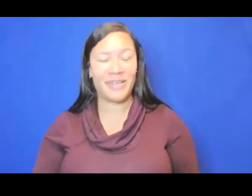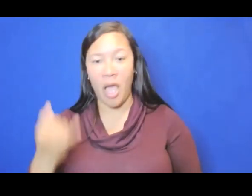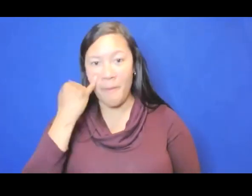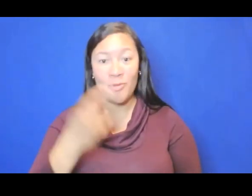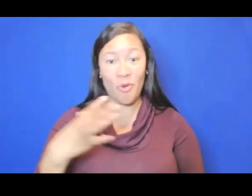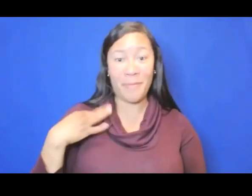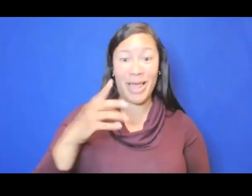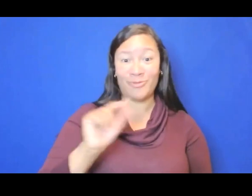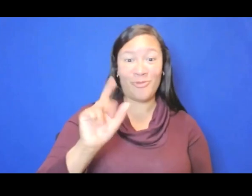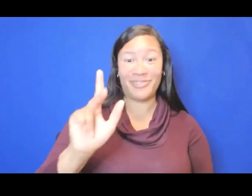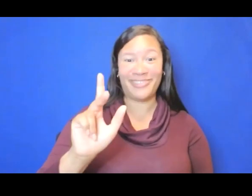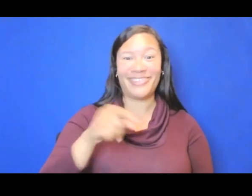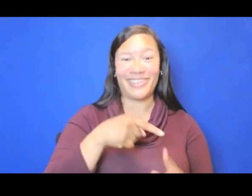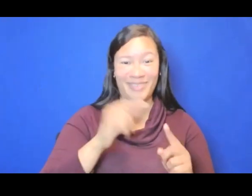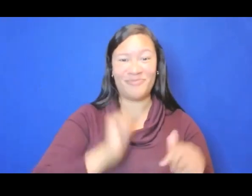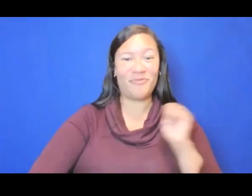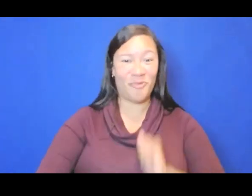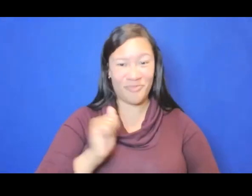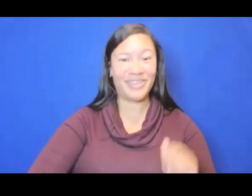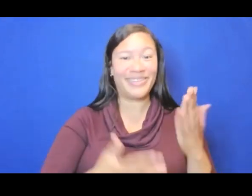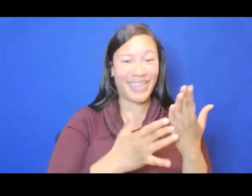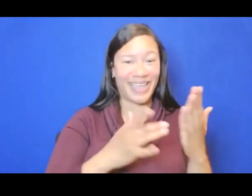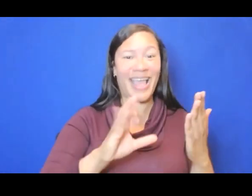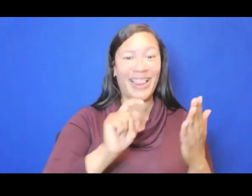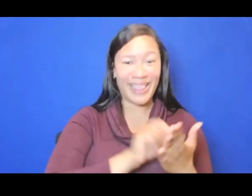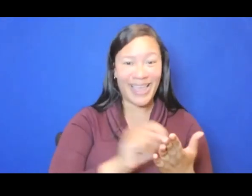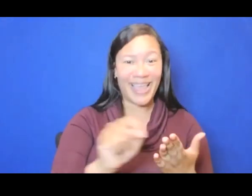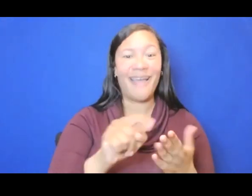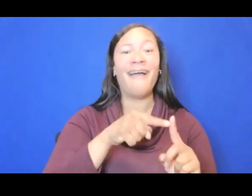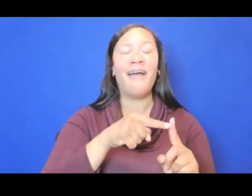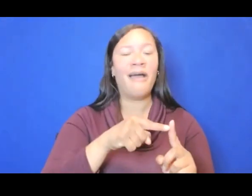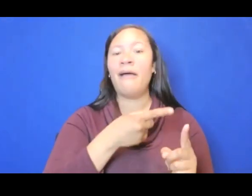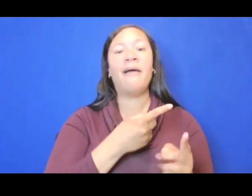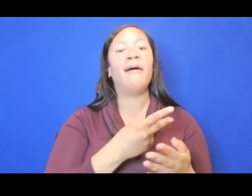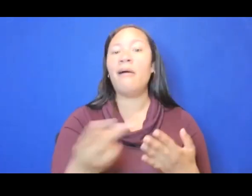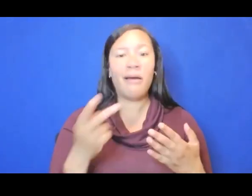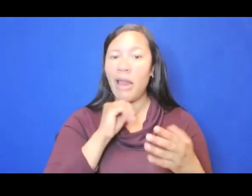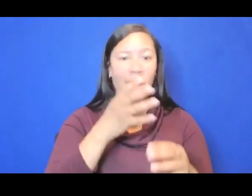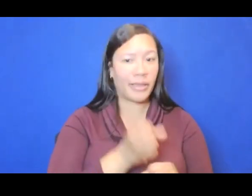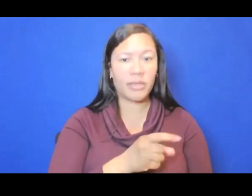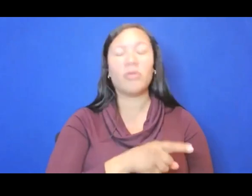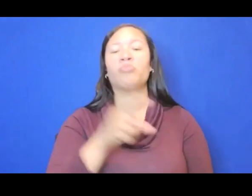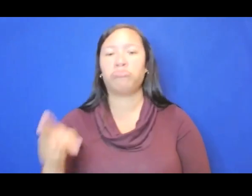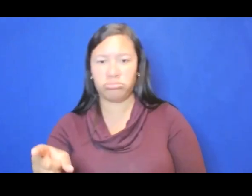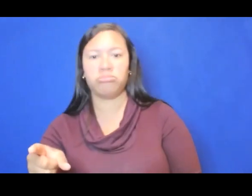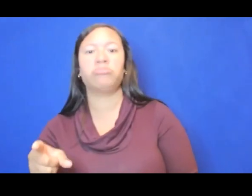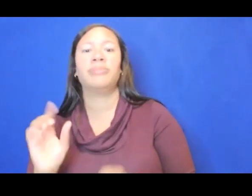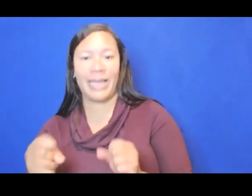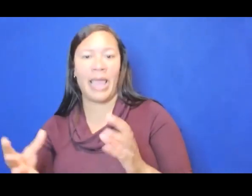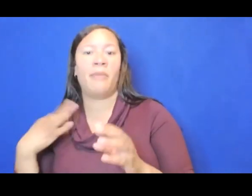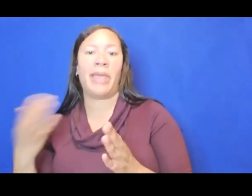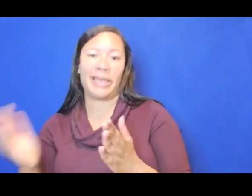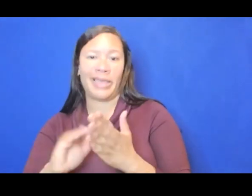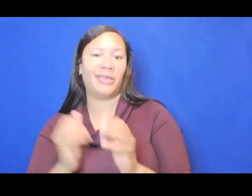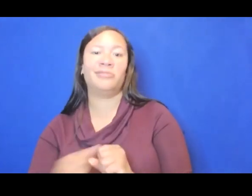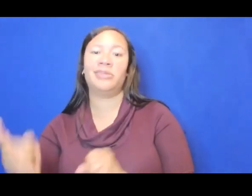this year with something in performing arts, technology, or literature, and you do not receive the award, you can absolutely apply again next year in